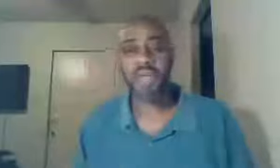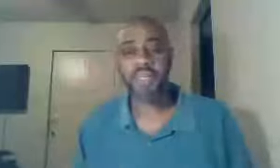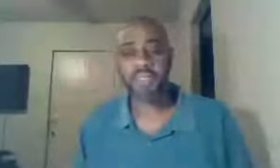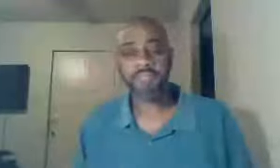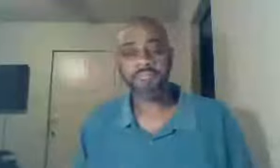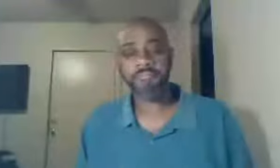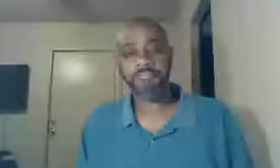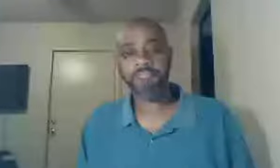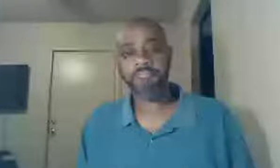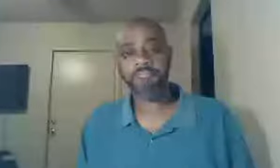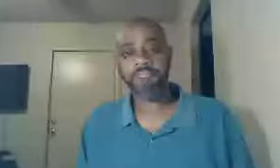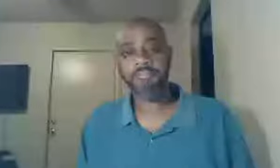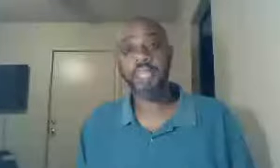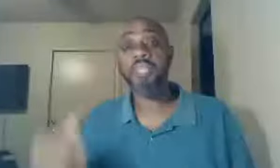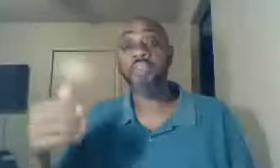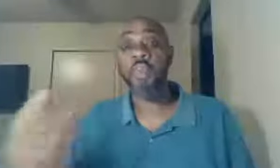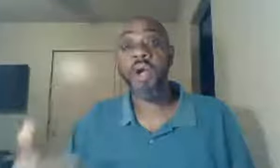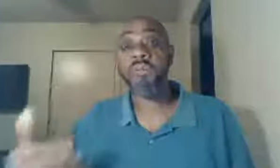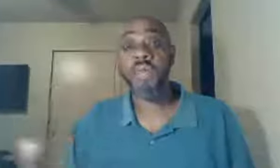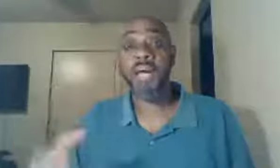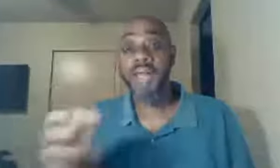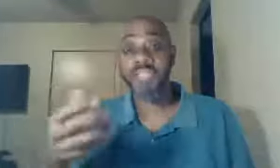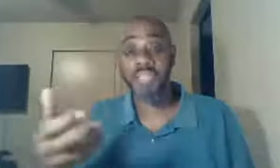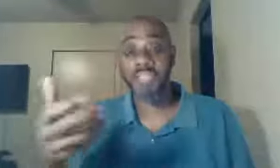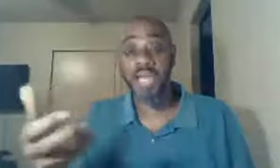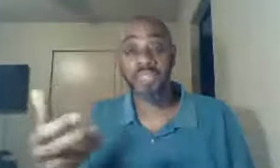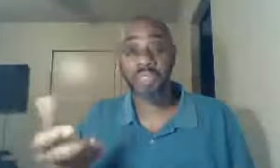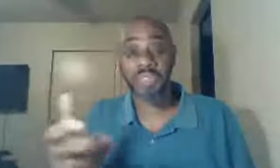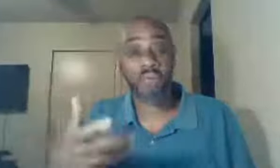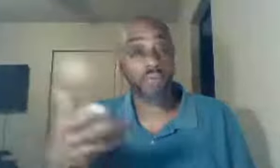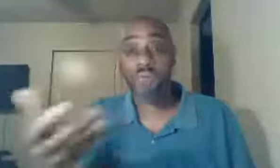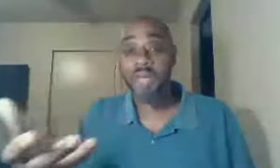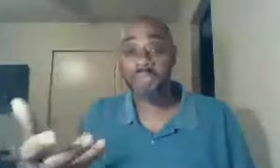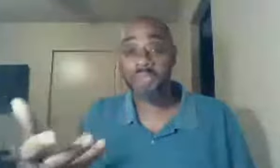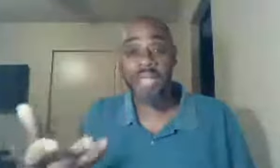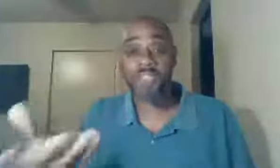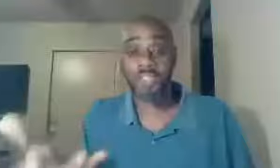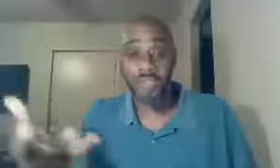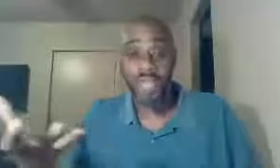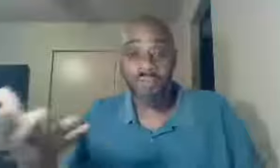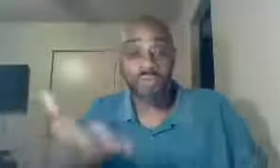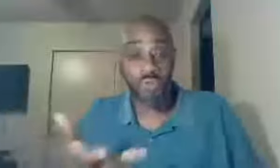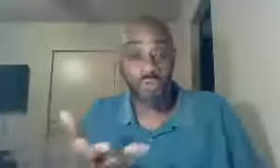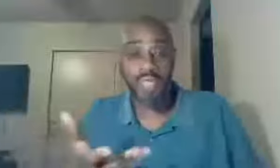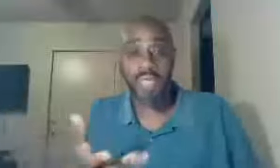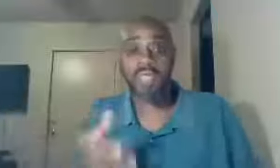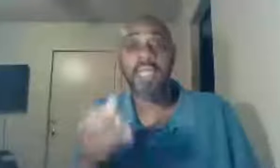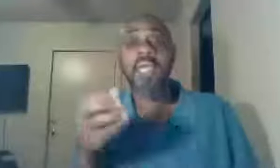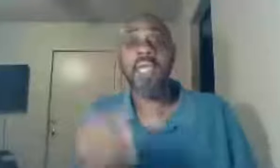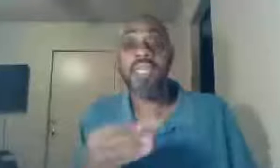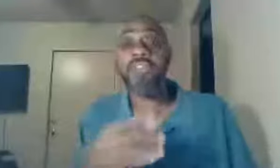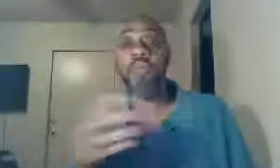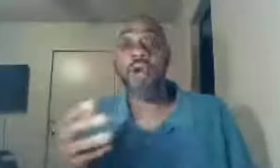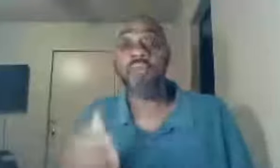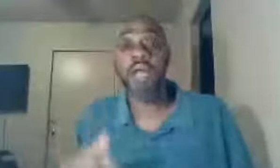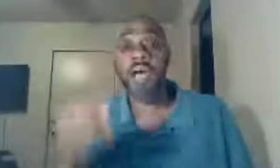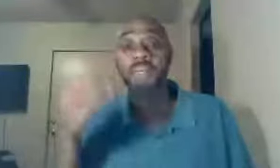father, is the word of God, not just the gospel itself, but we might as well say it, since we have the full canon, is the word of God, being